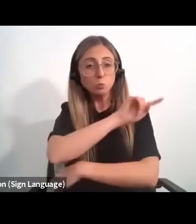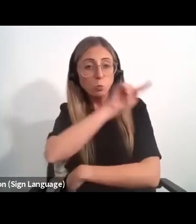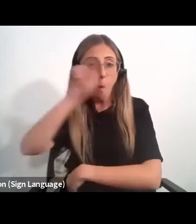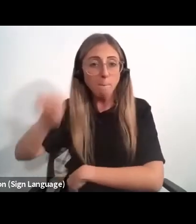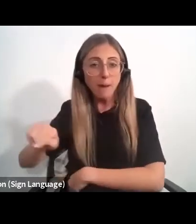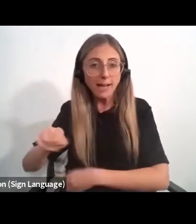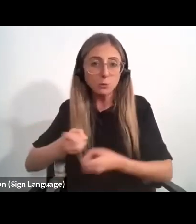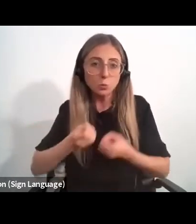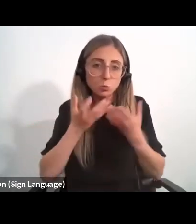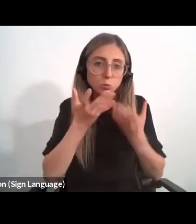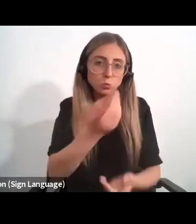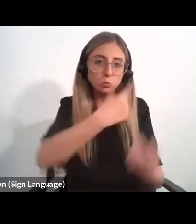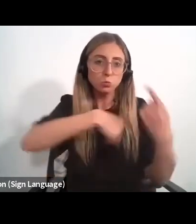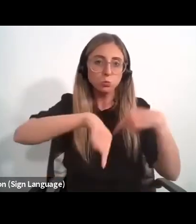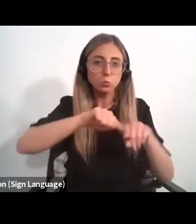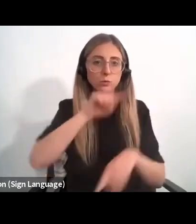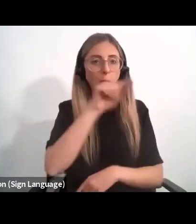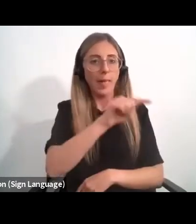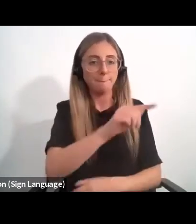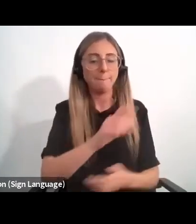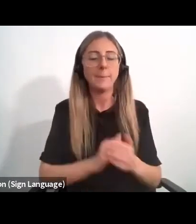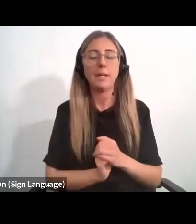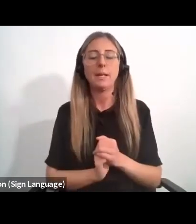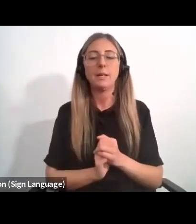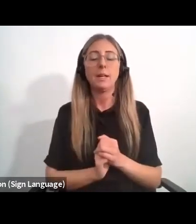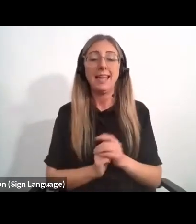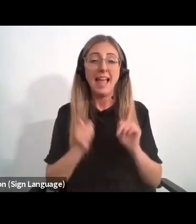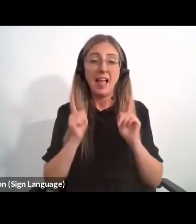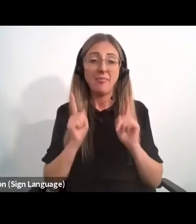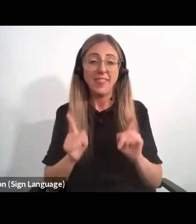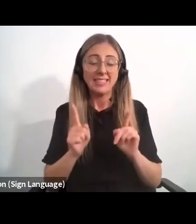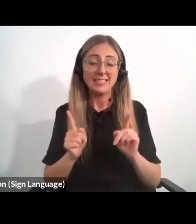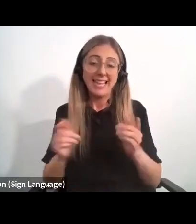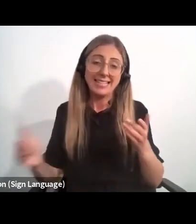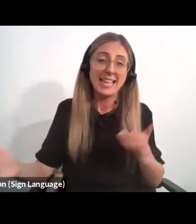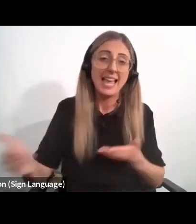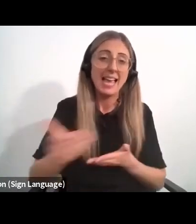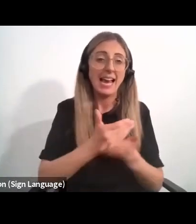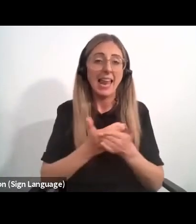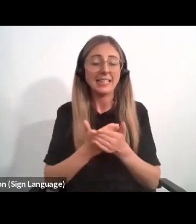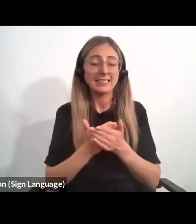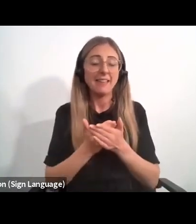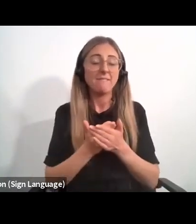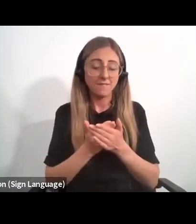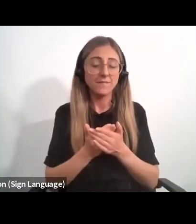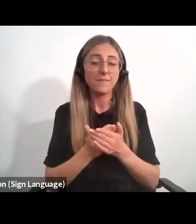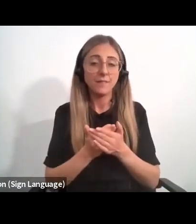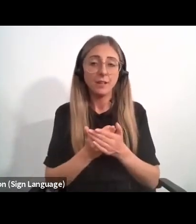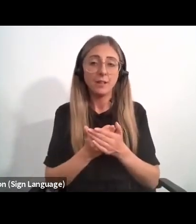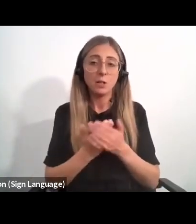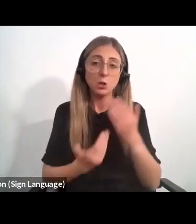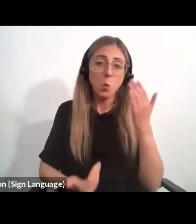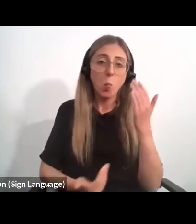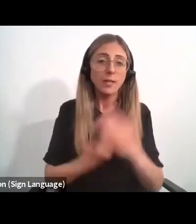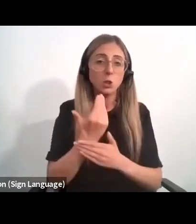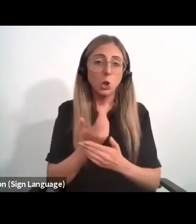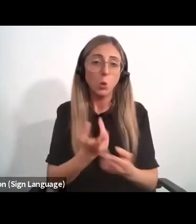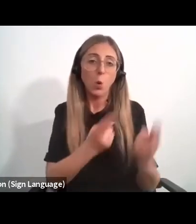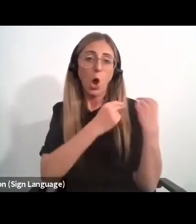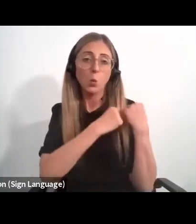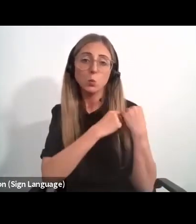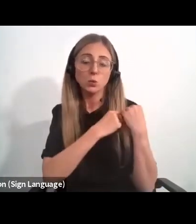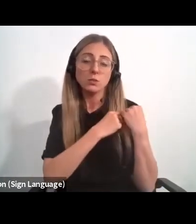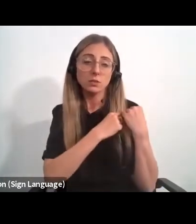proverbial brain drain. This is a collective loss to major subsidies to the new host country,